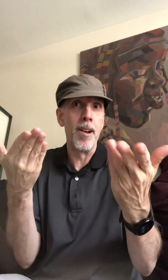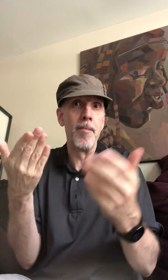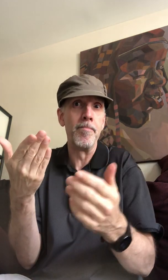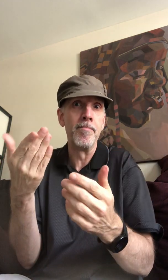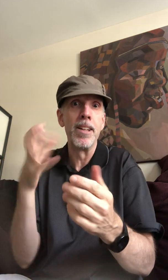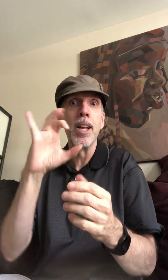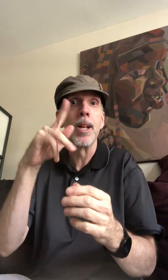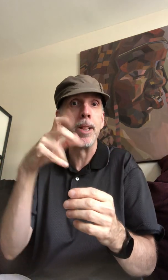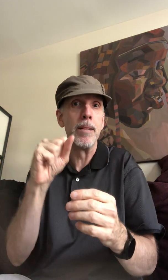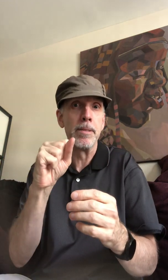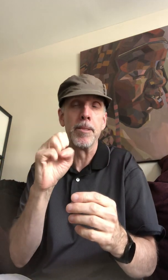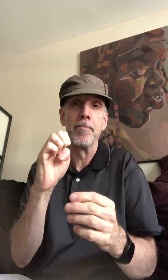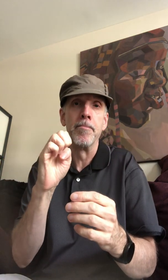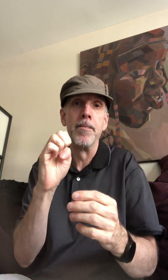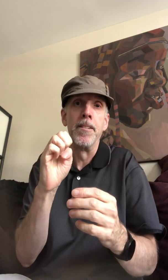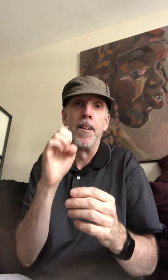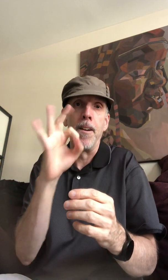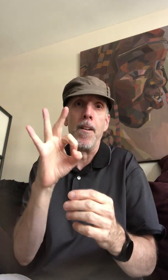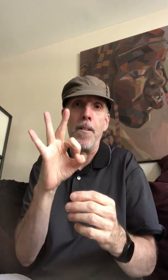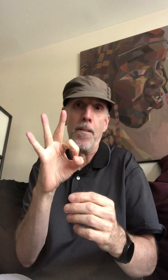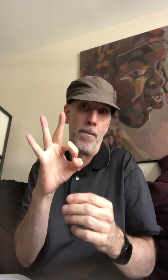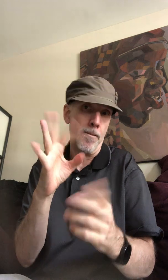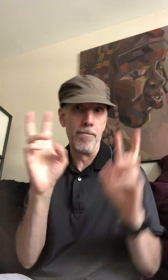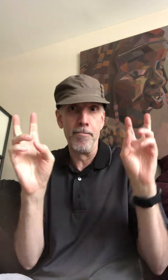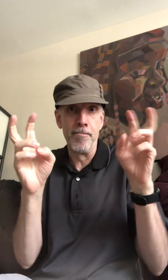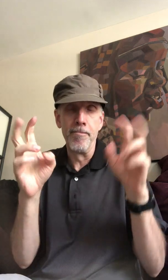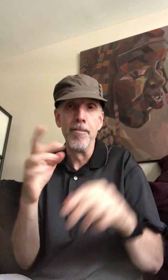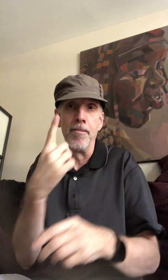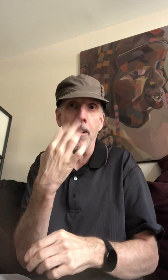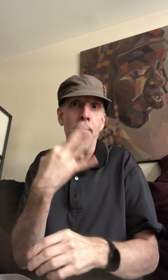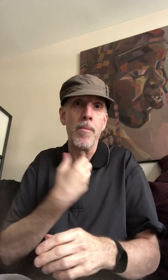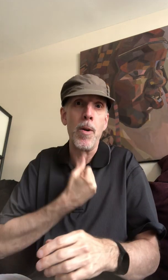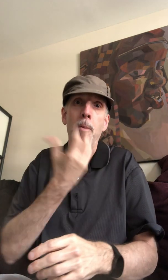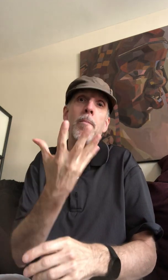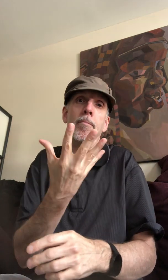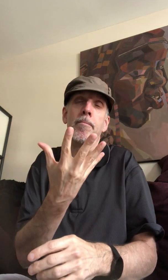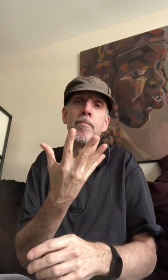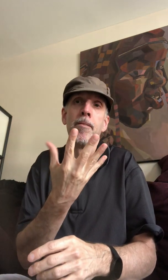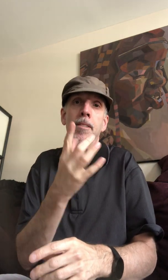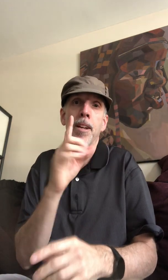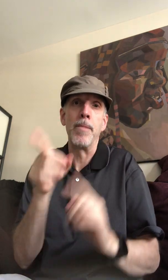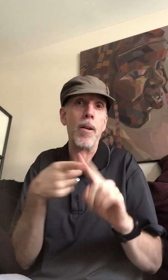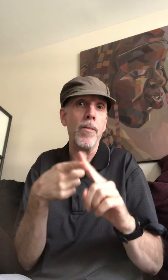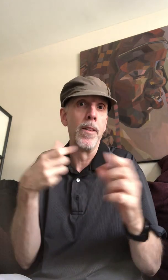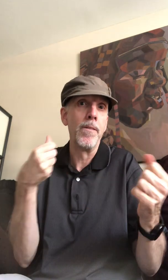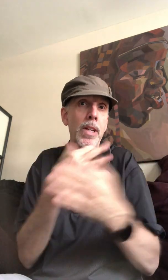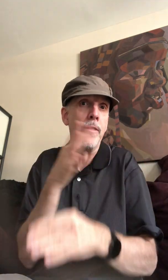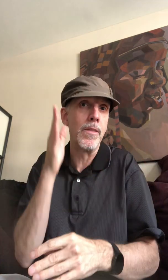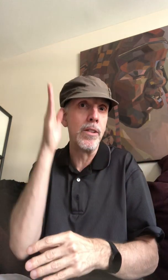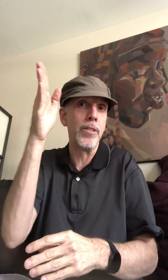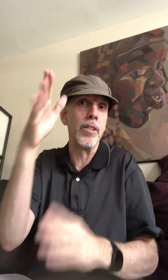clips of one of the poems about the futuristic